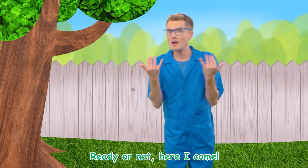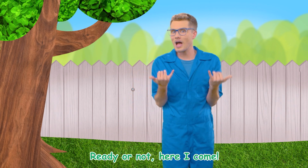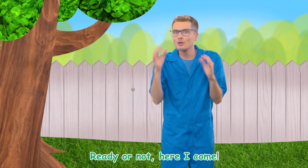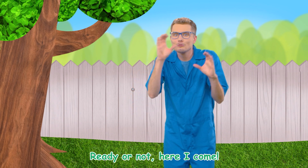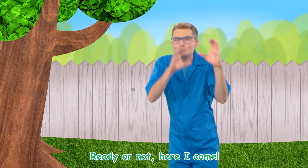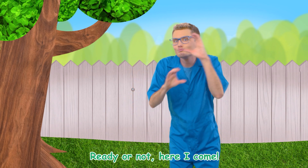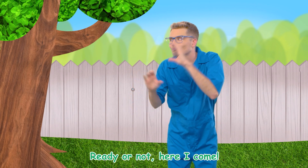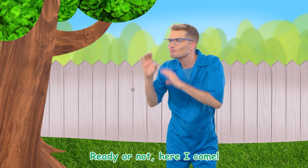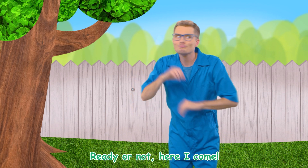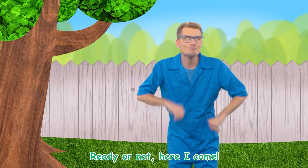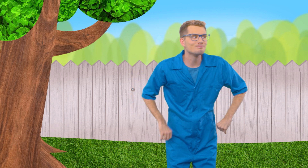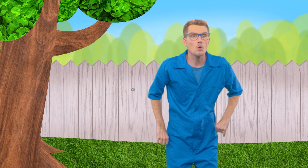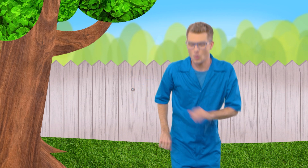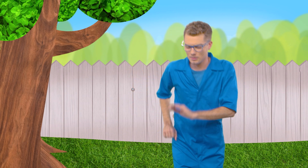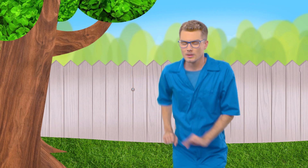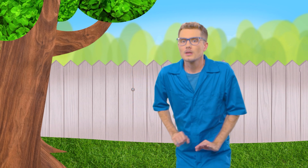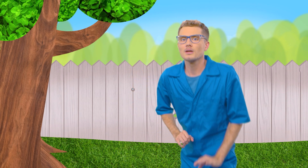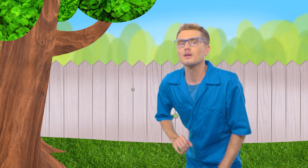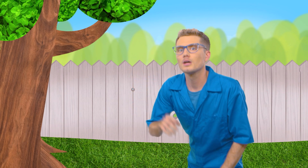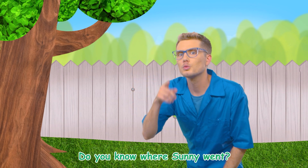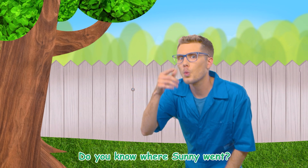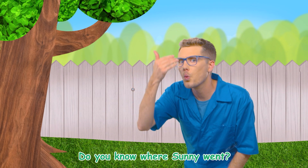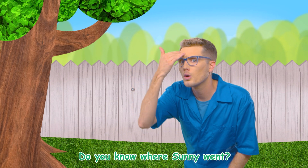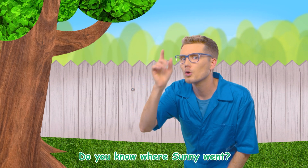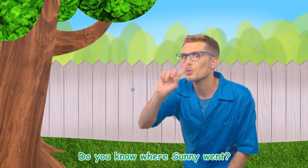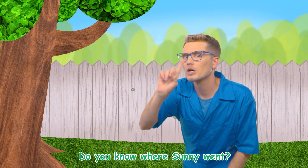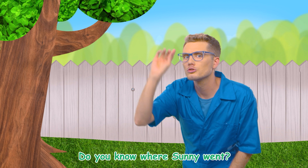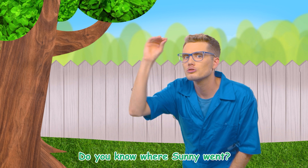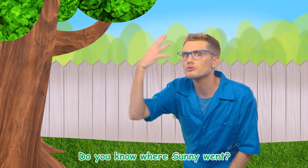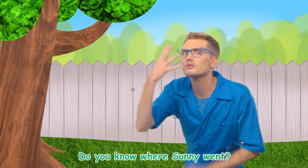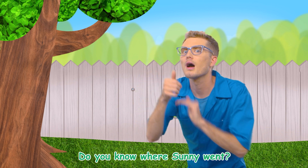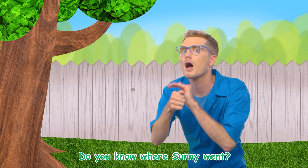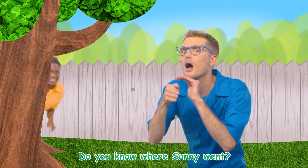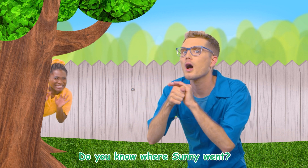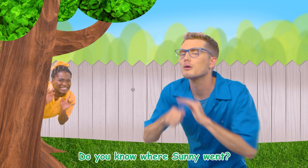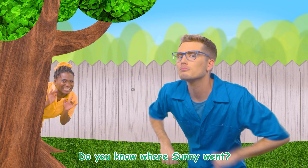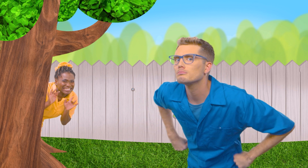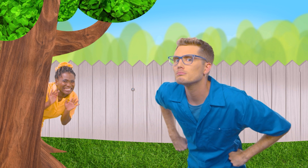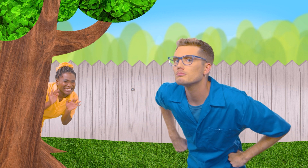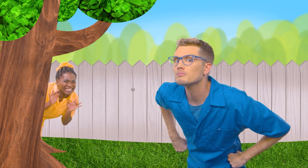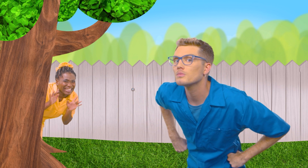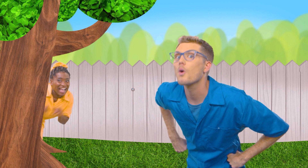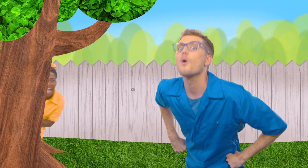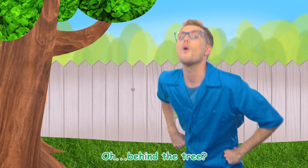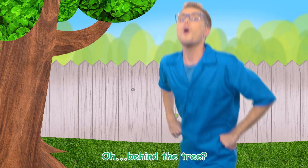not, here I come Do you know where Sunny went? Oh